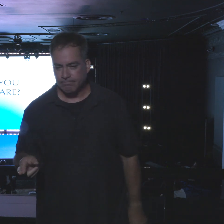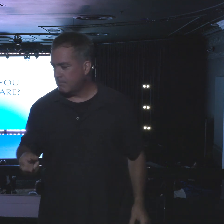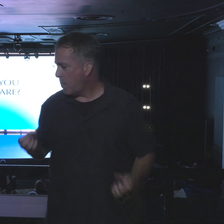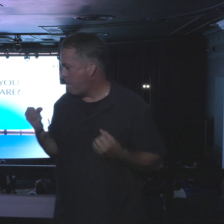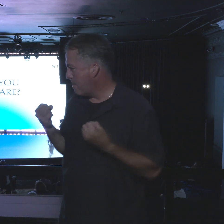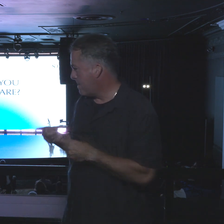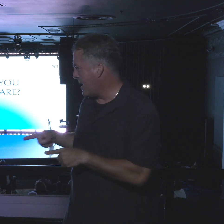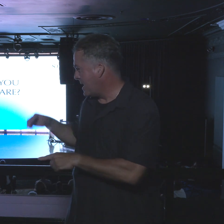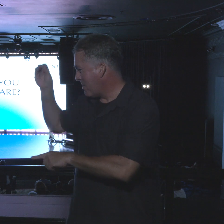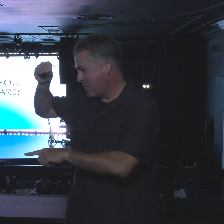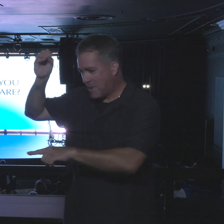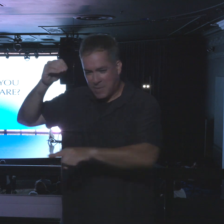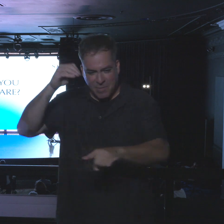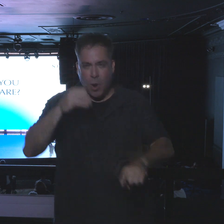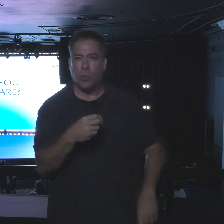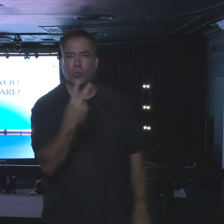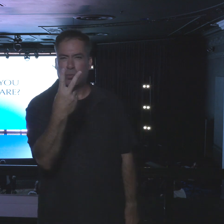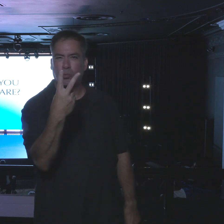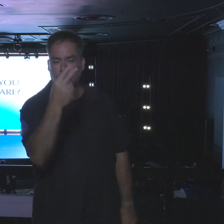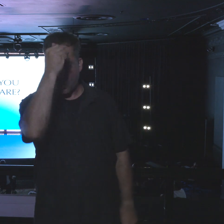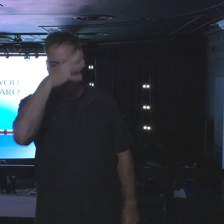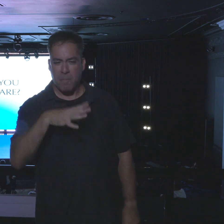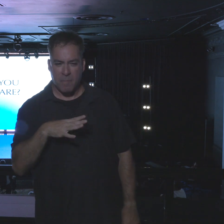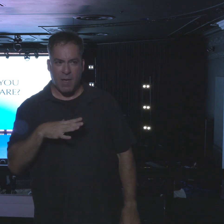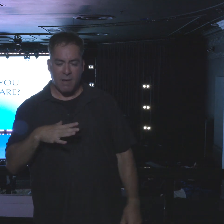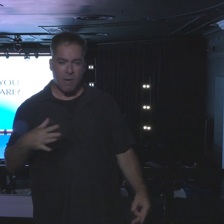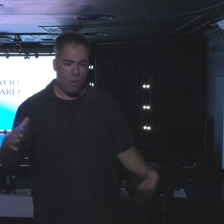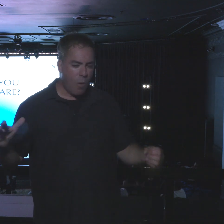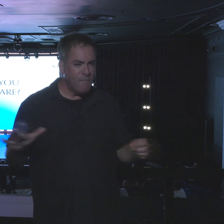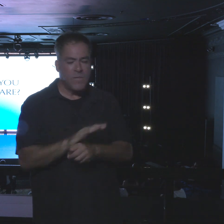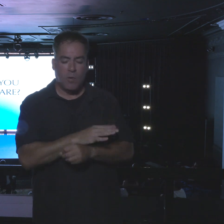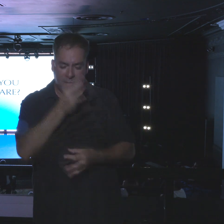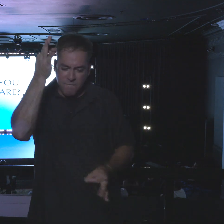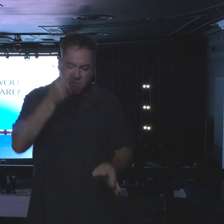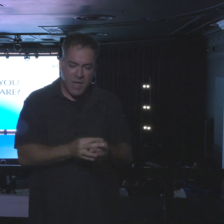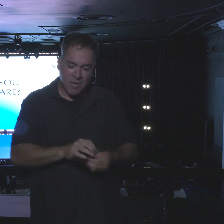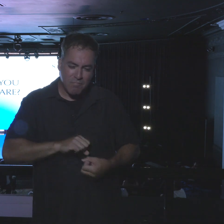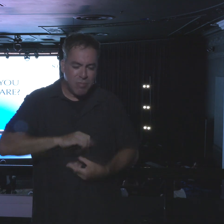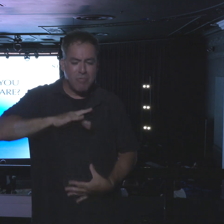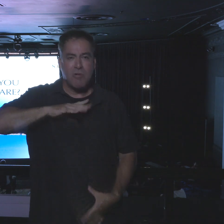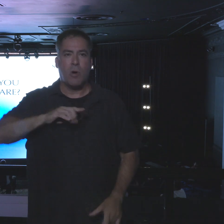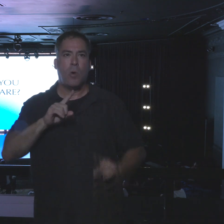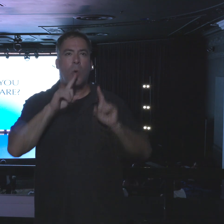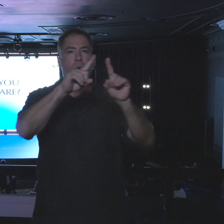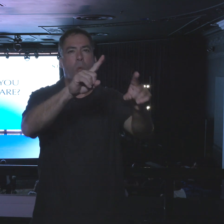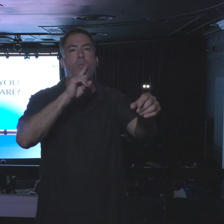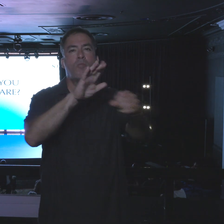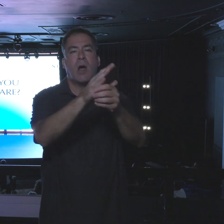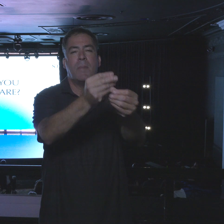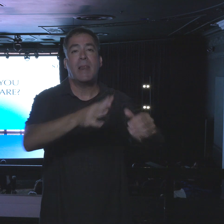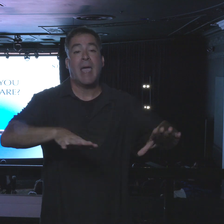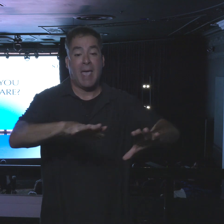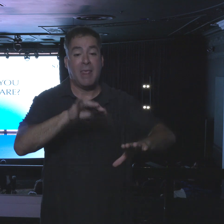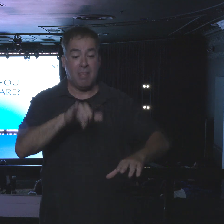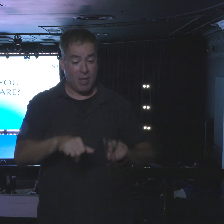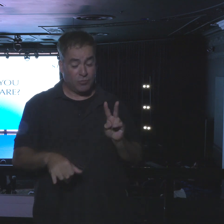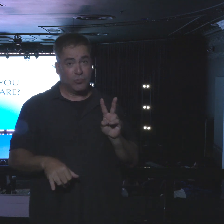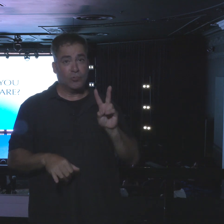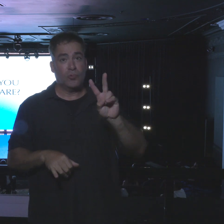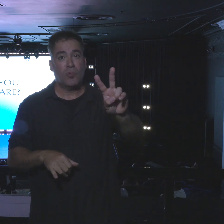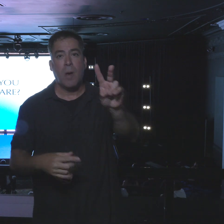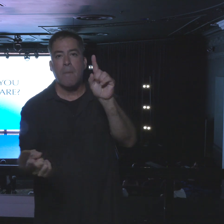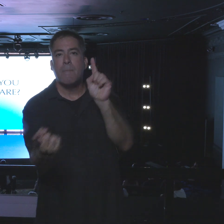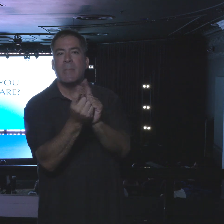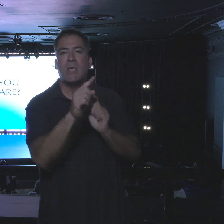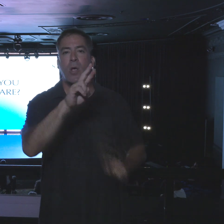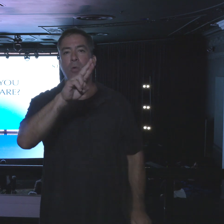so many opinions. He gets two men filled with faith to go into the promised land and they meet Rahab,